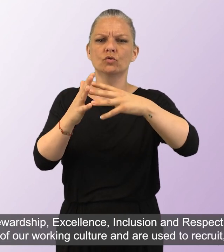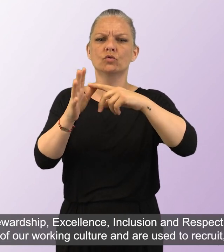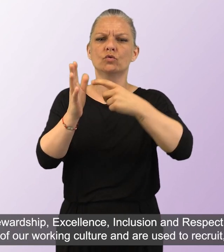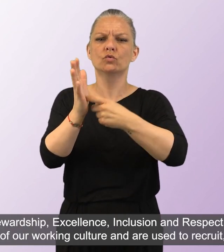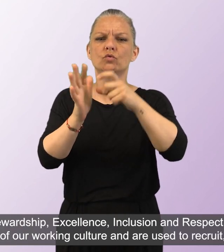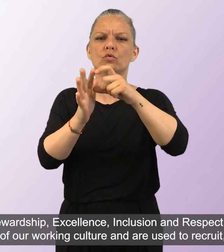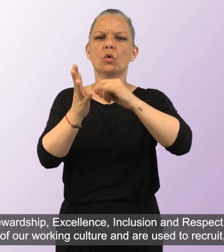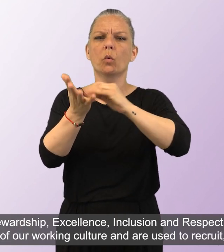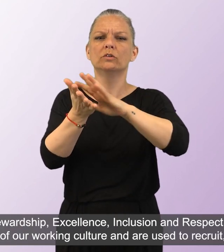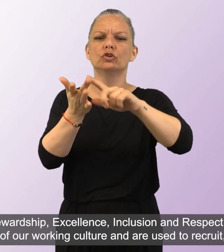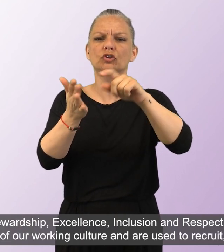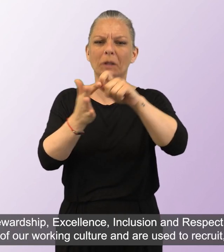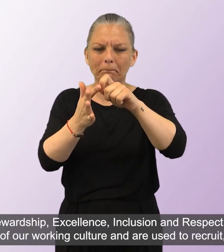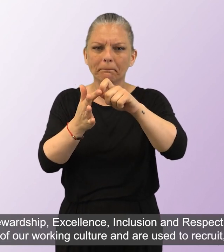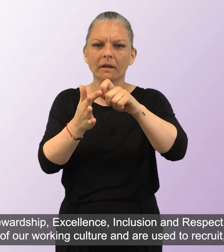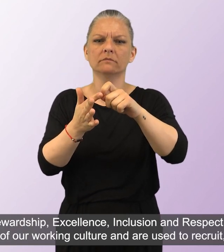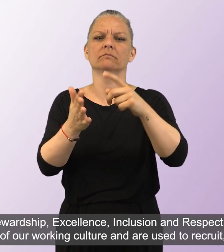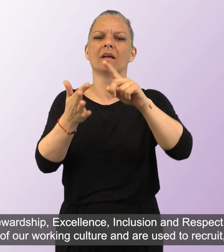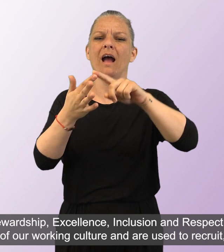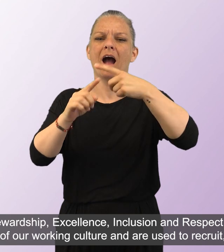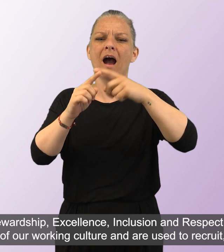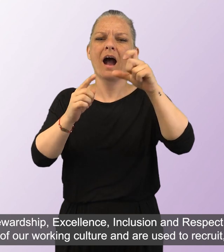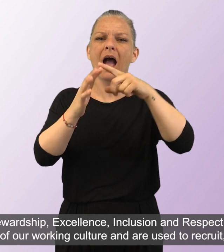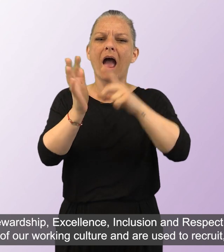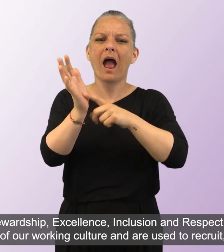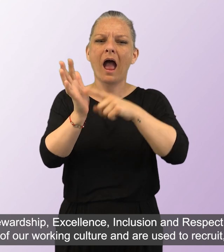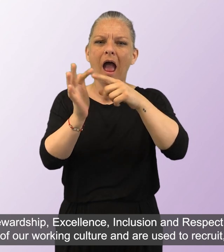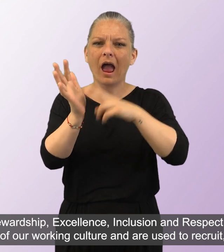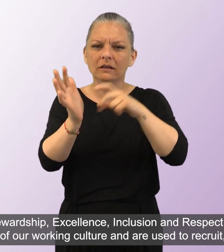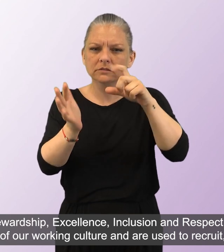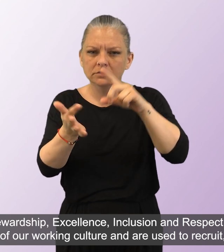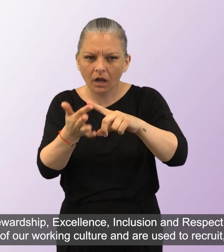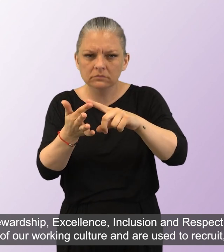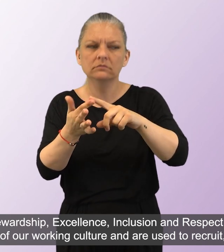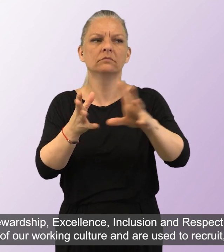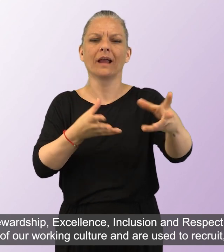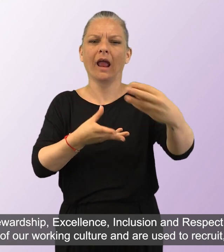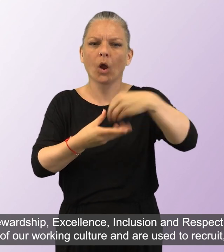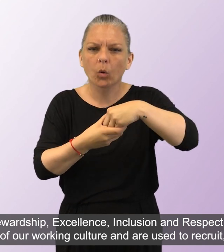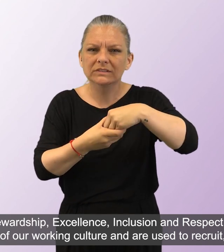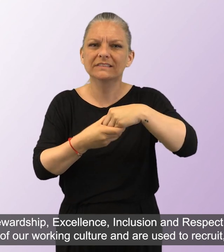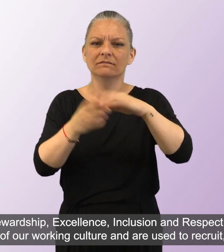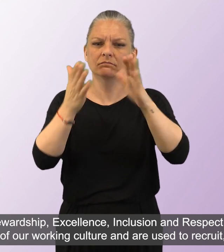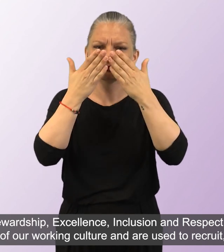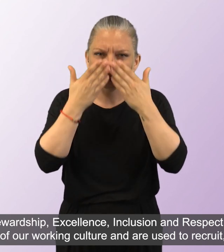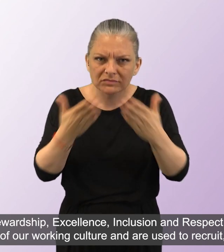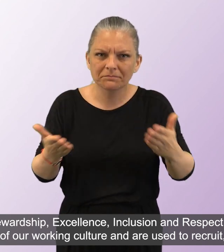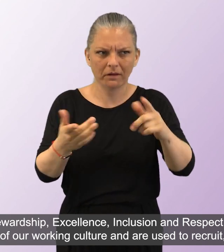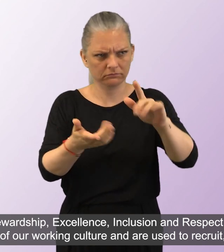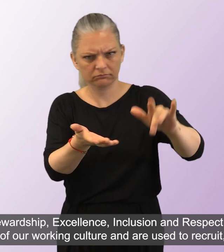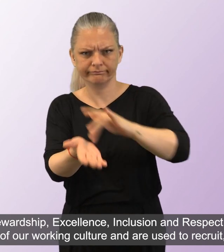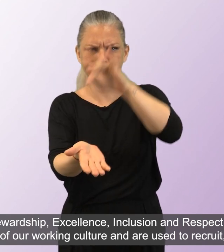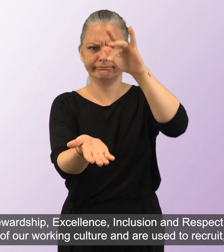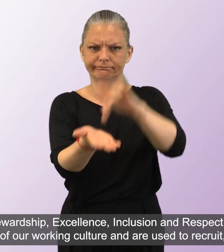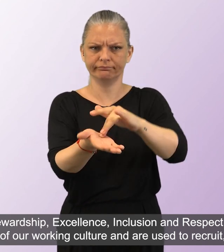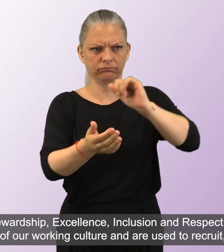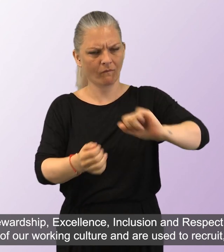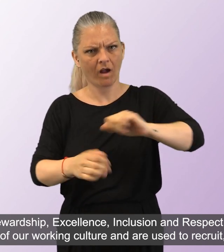Our values of stewardship, excellence, inclusion and respect are a central part of our working culture, and are used to